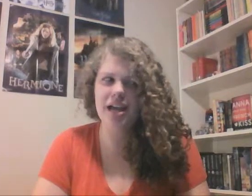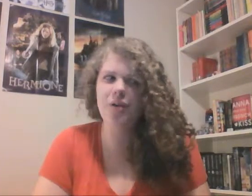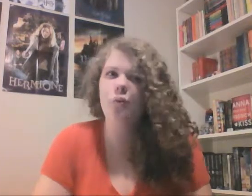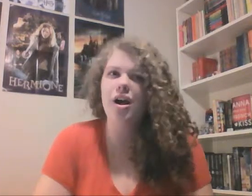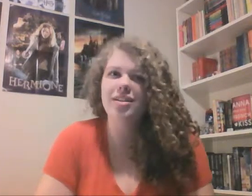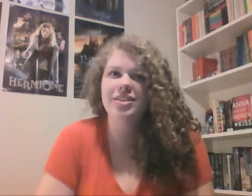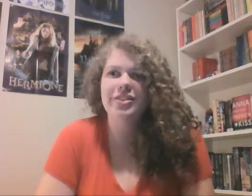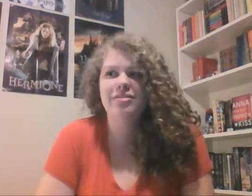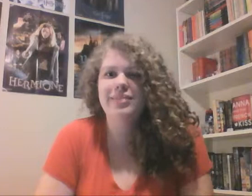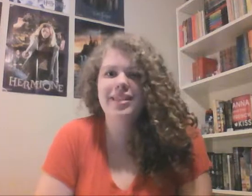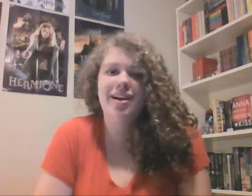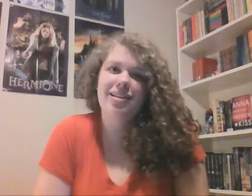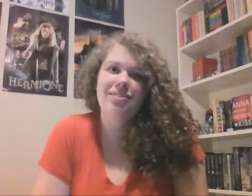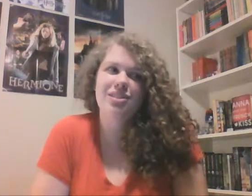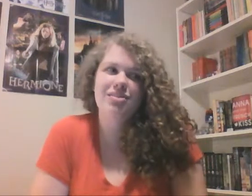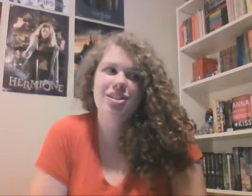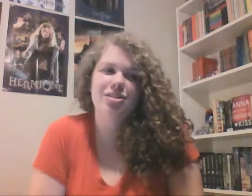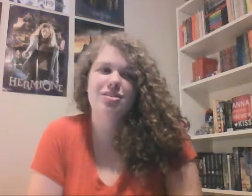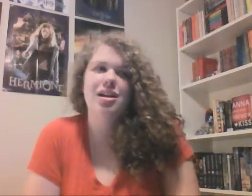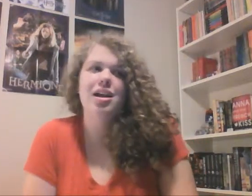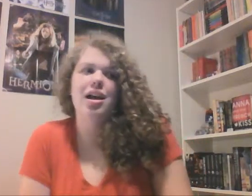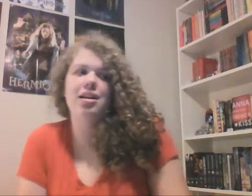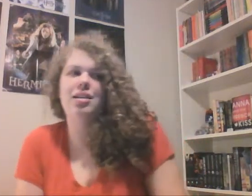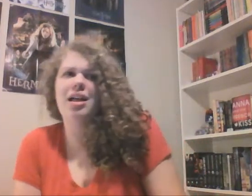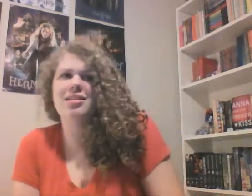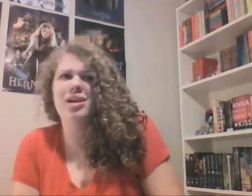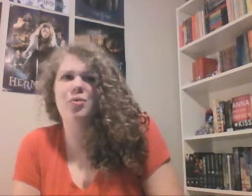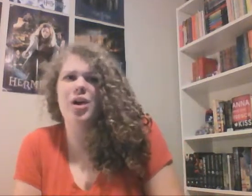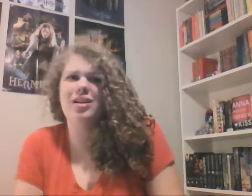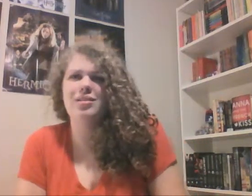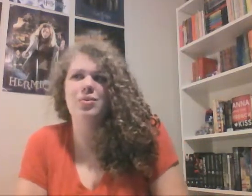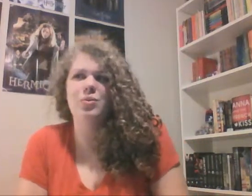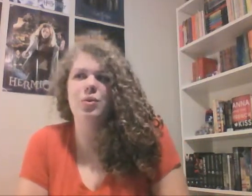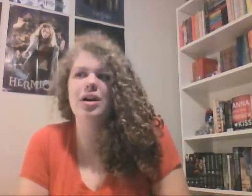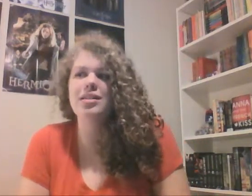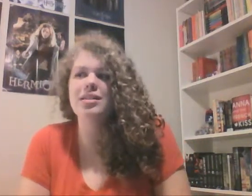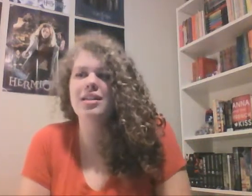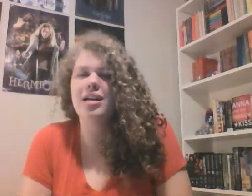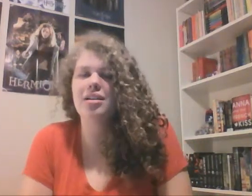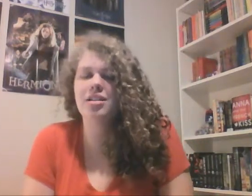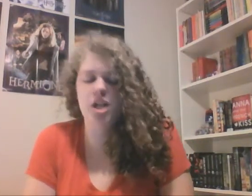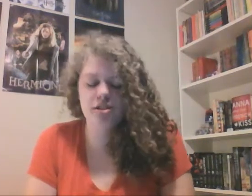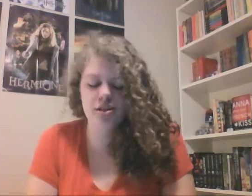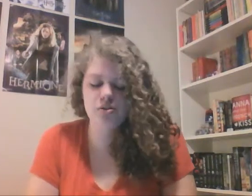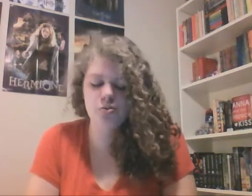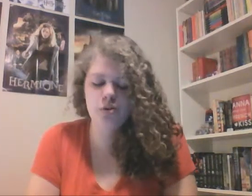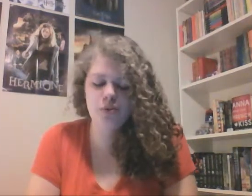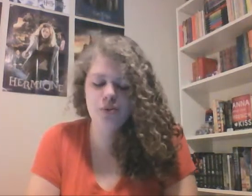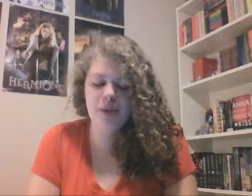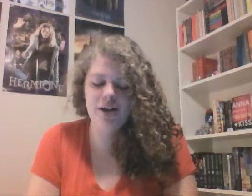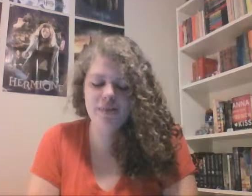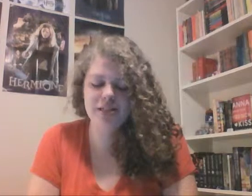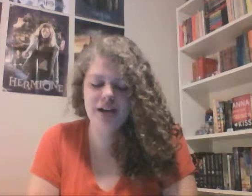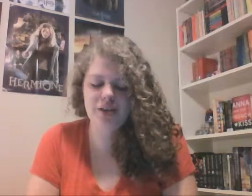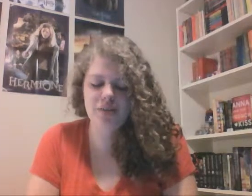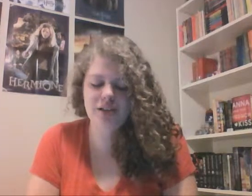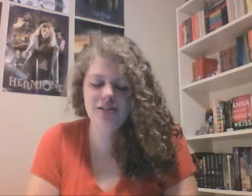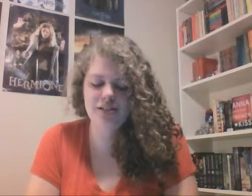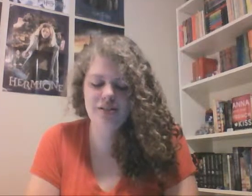like, what? You love me? I love you too. And Alec's like, wait, what? And he's like, and Jace goes, well, we're parabatized. We love